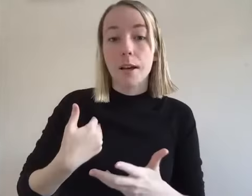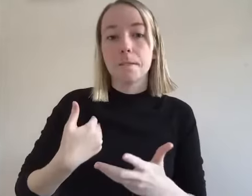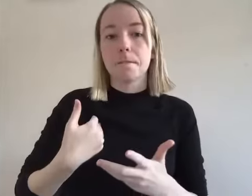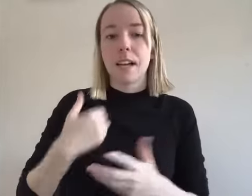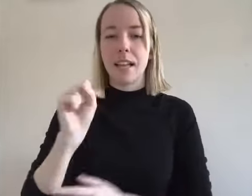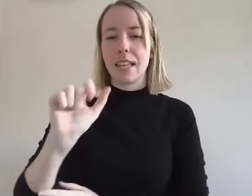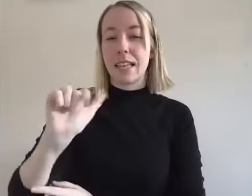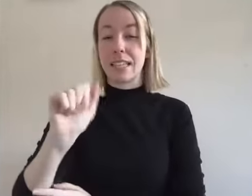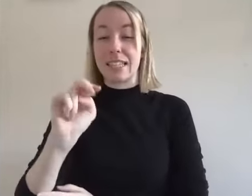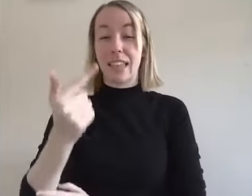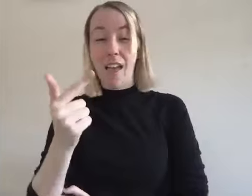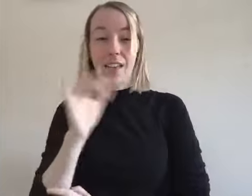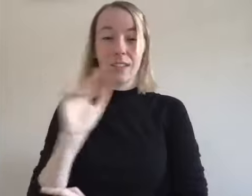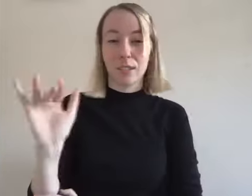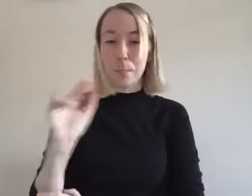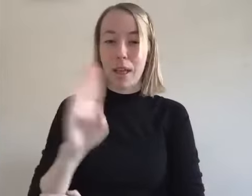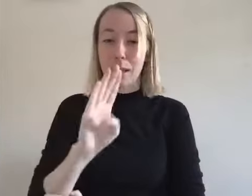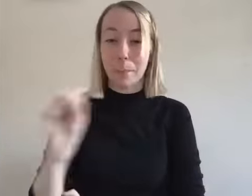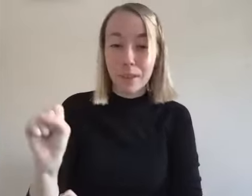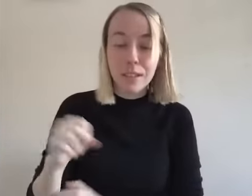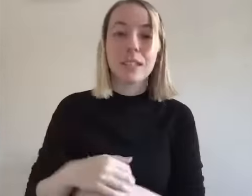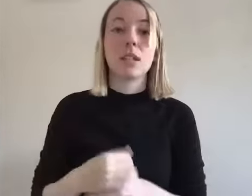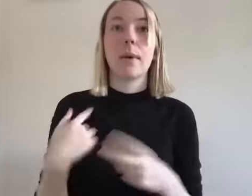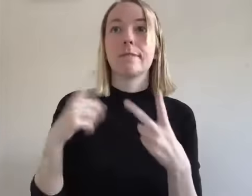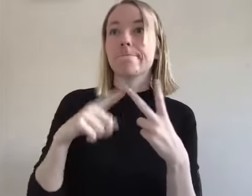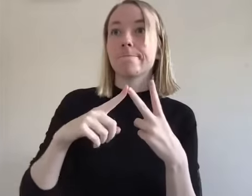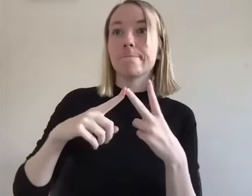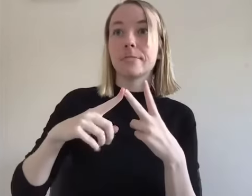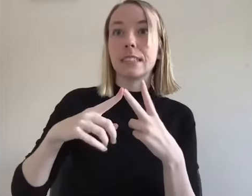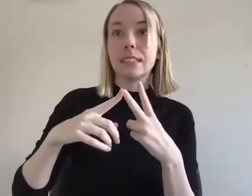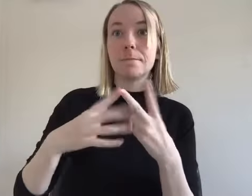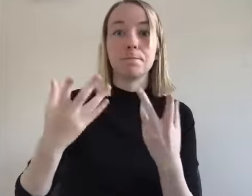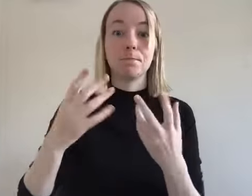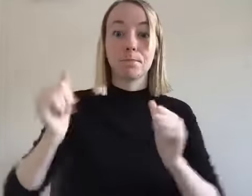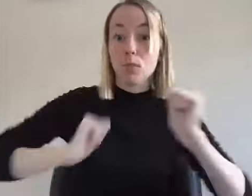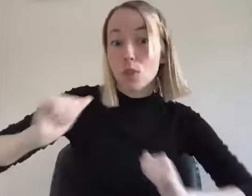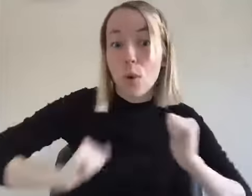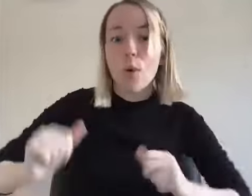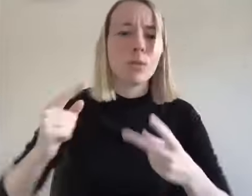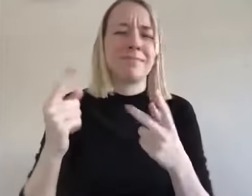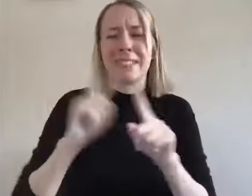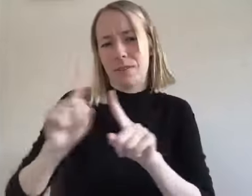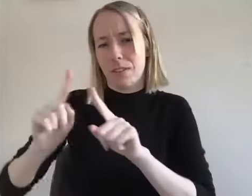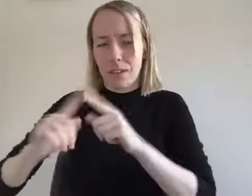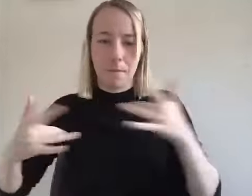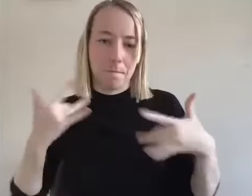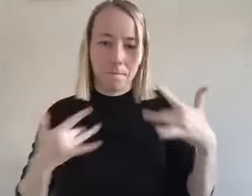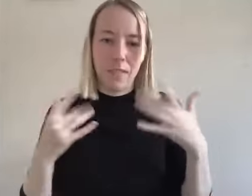bees like slang spelling bees we do um talent shows we do all kinds of events that are just geared